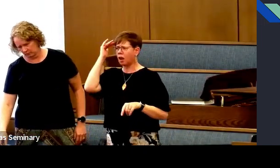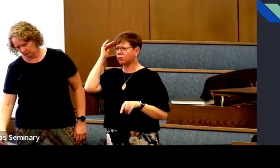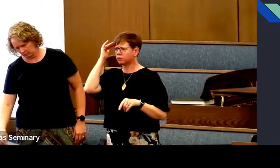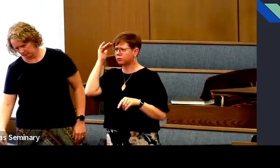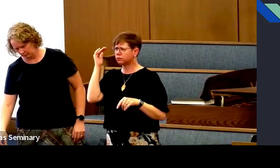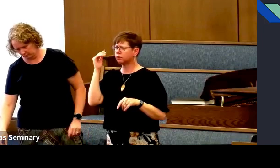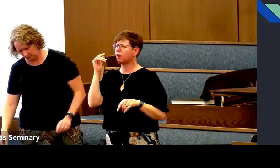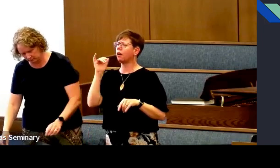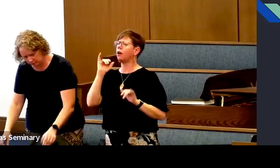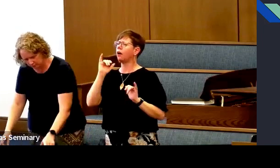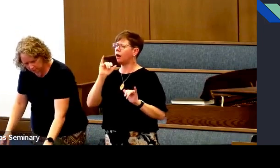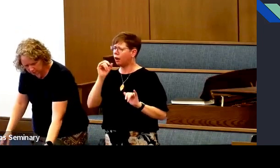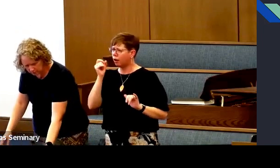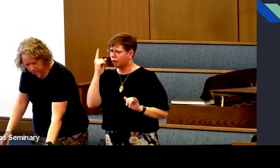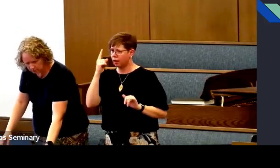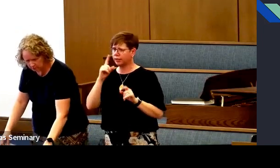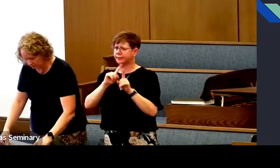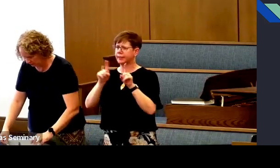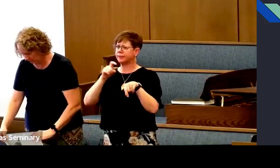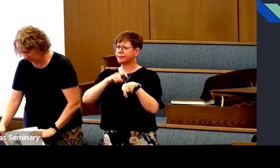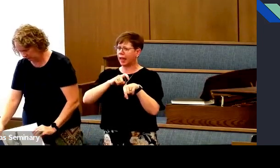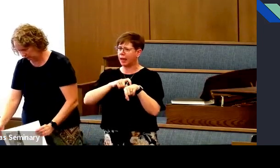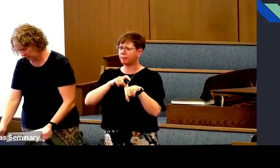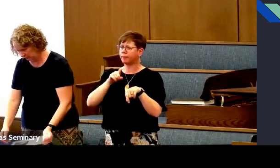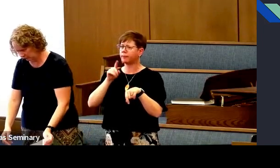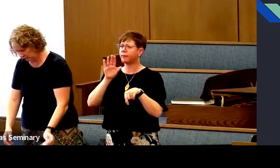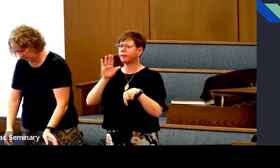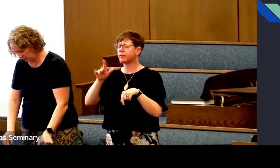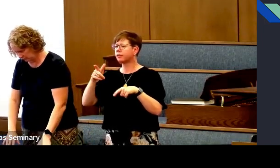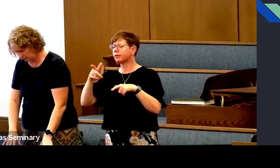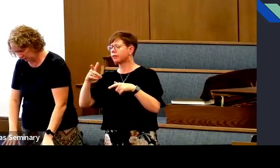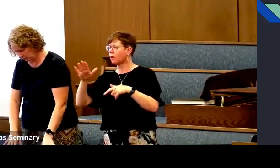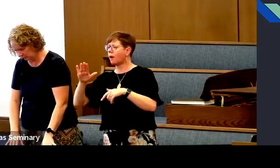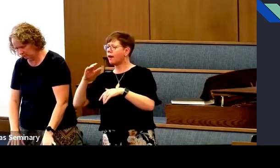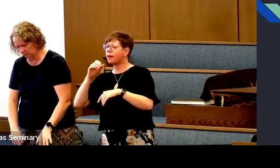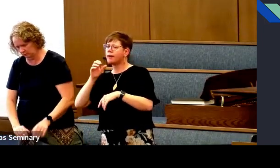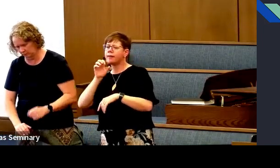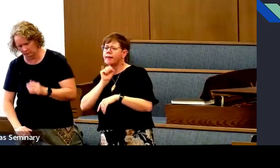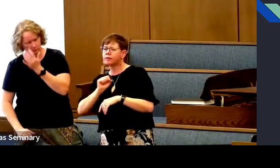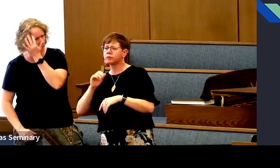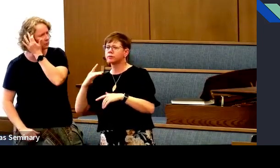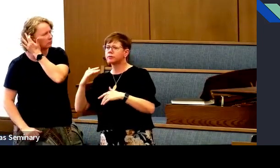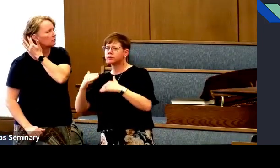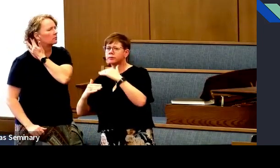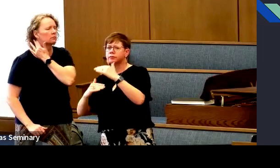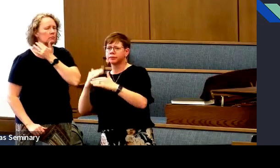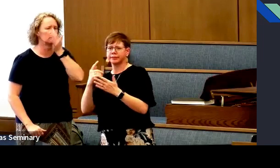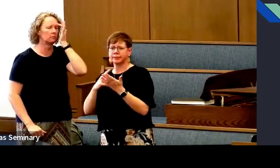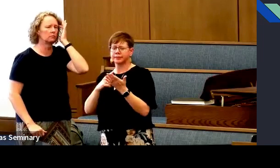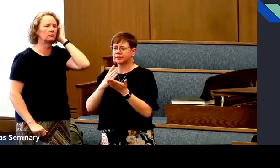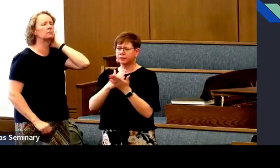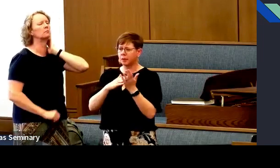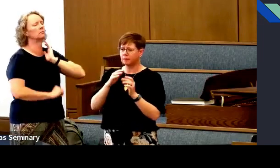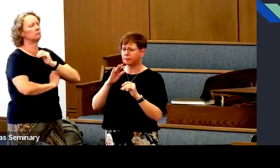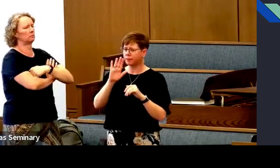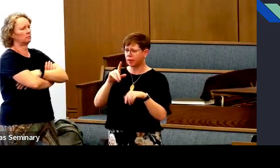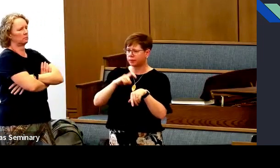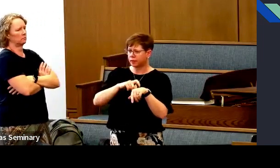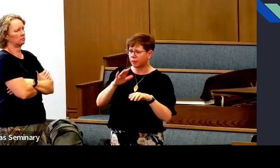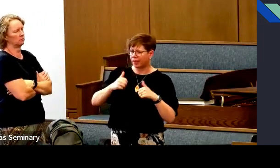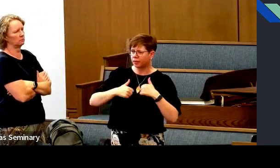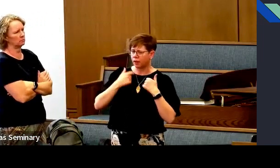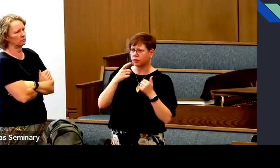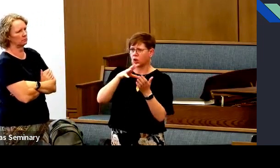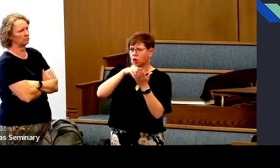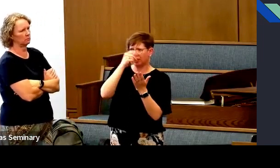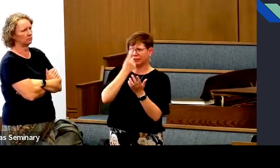As you attend, you also gain knowledge and understanding of over time,